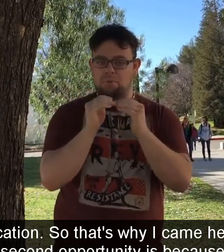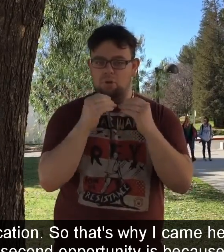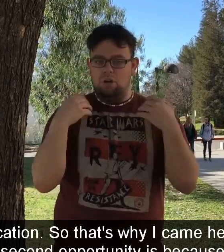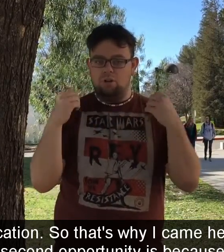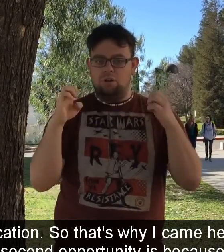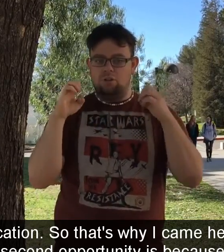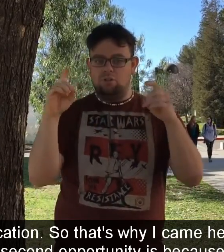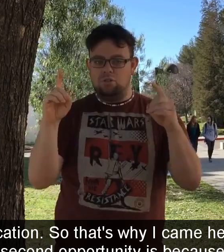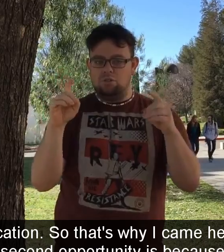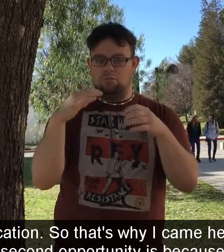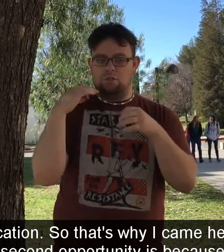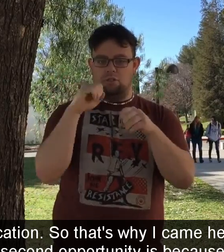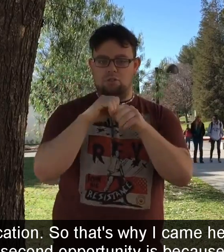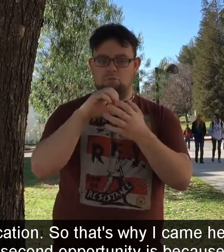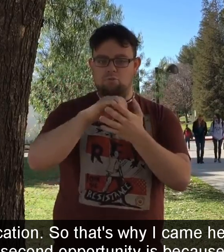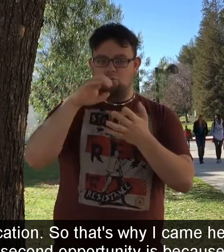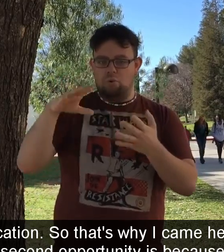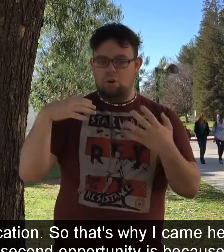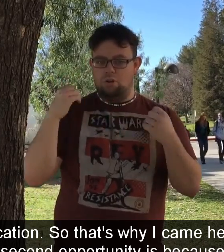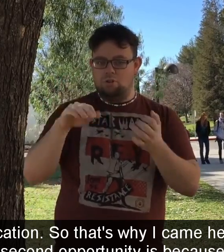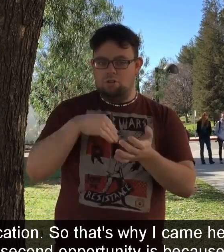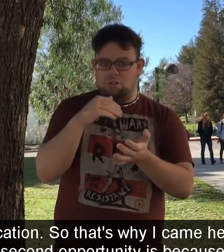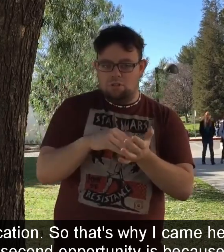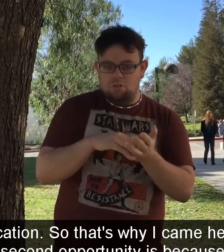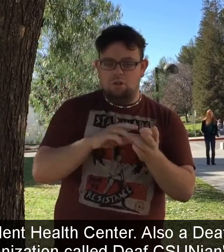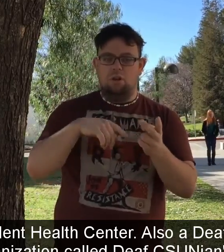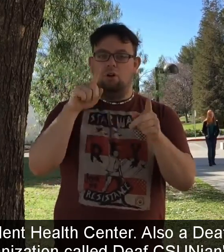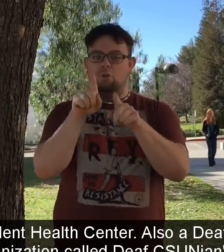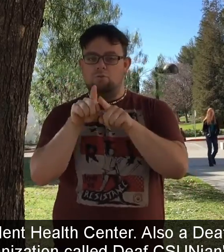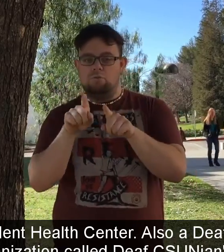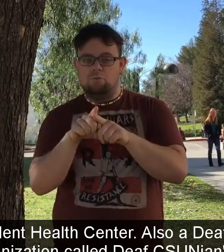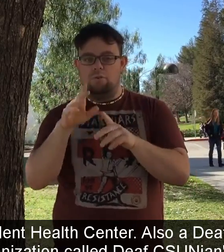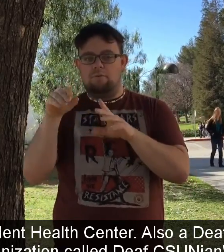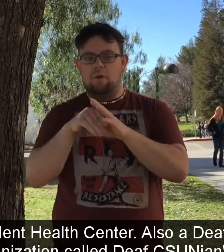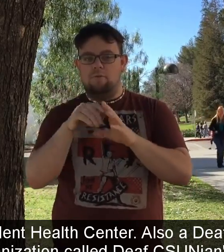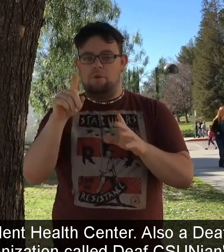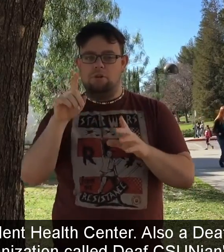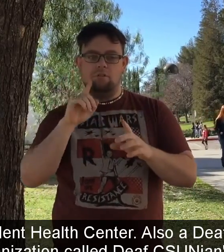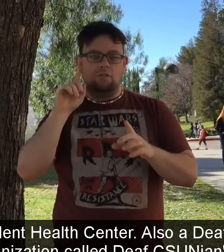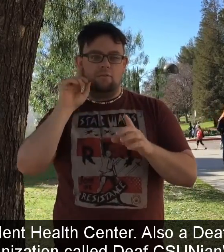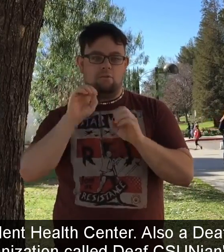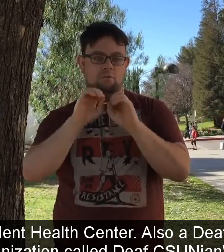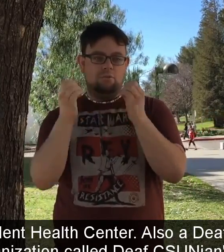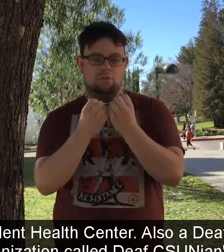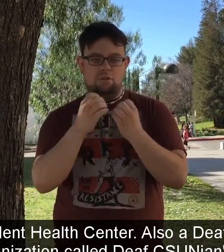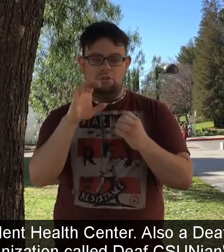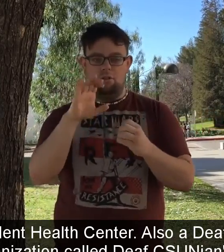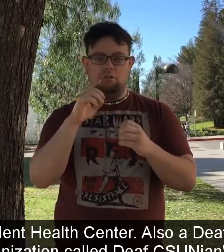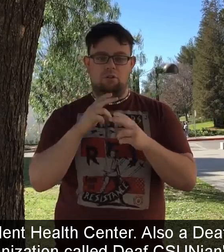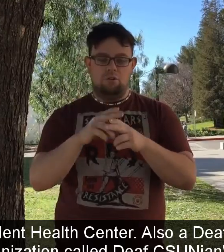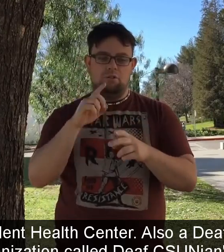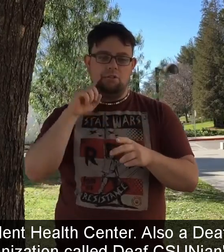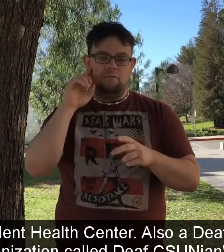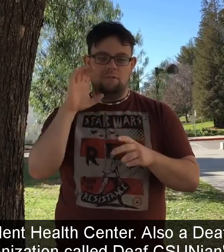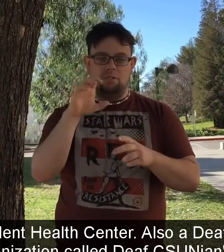is because of the Student Health Center, and also a deaf organization